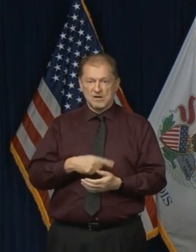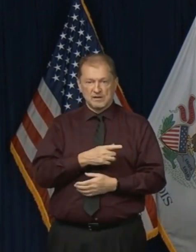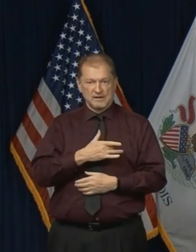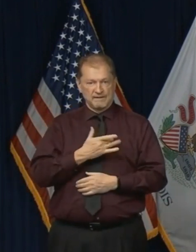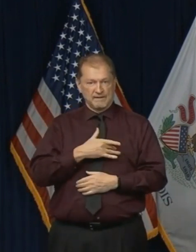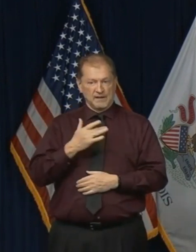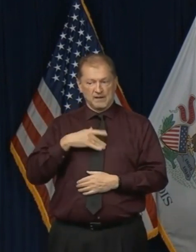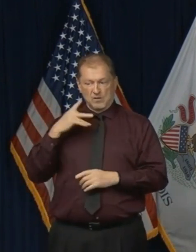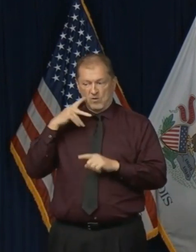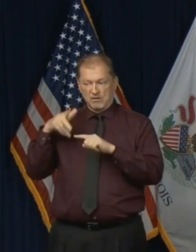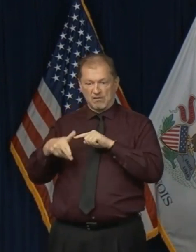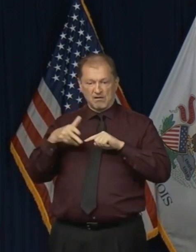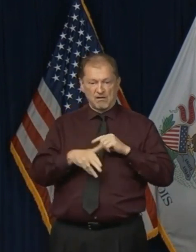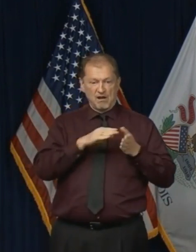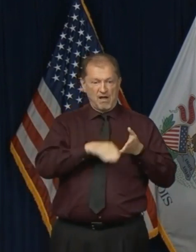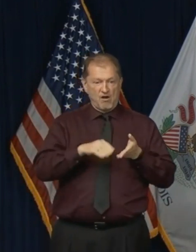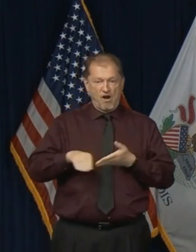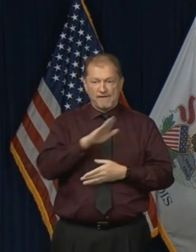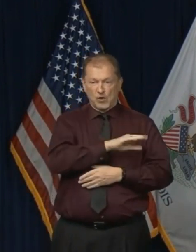of services or staff reductions?